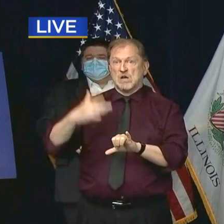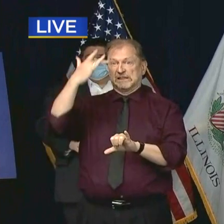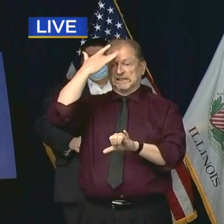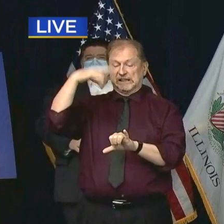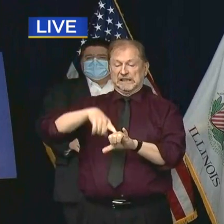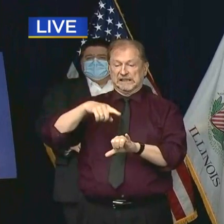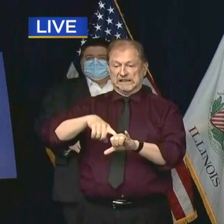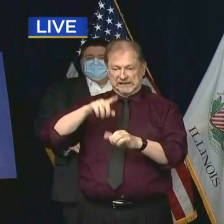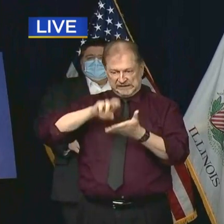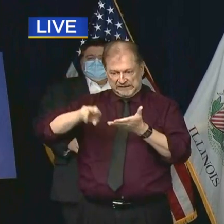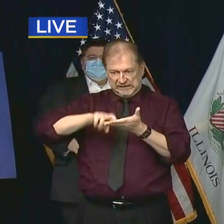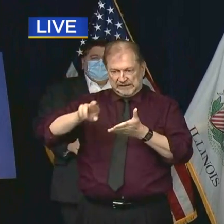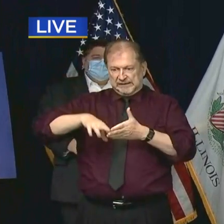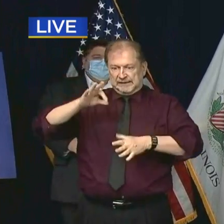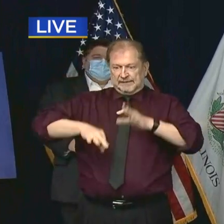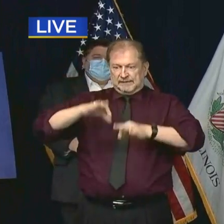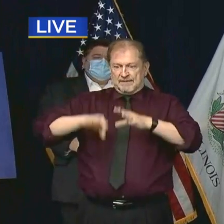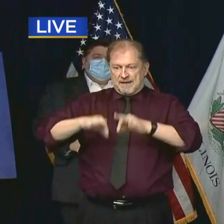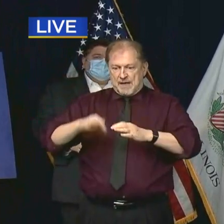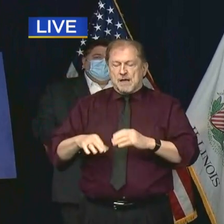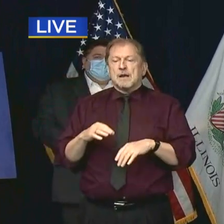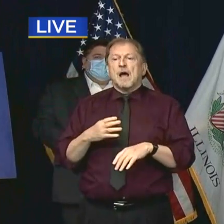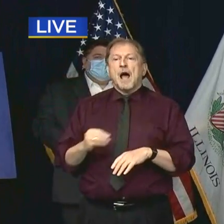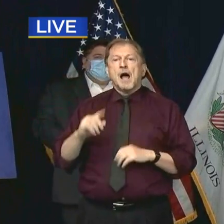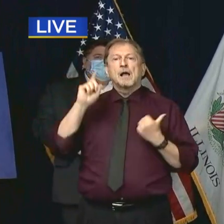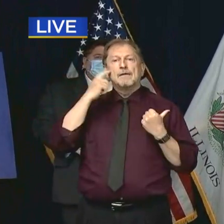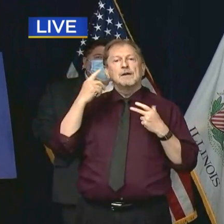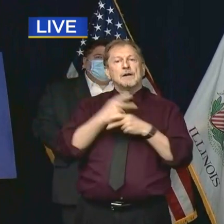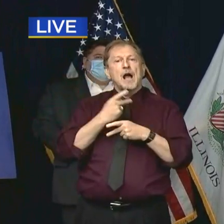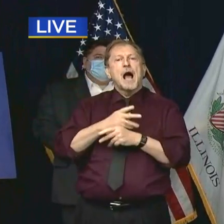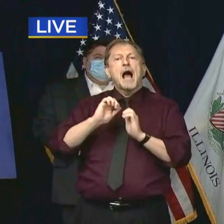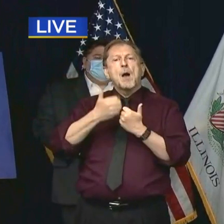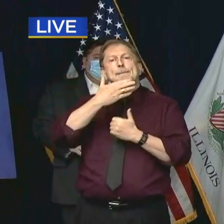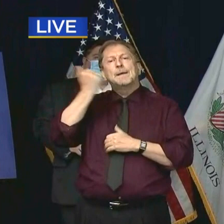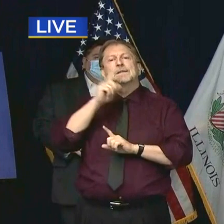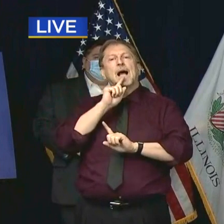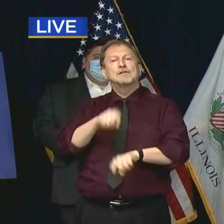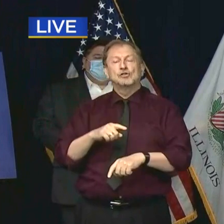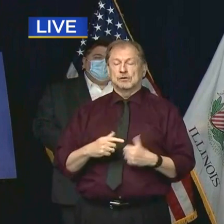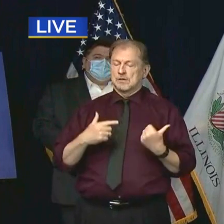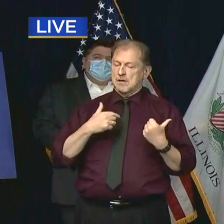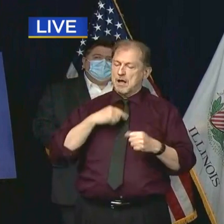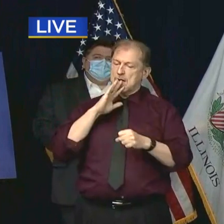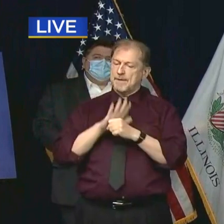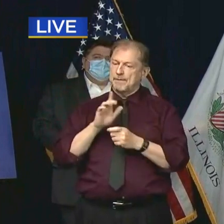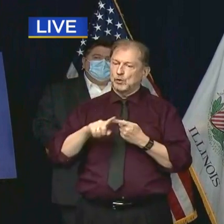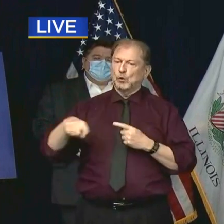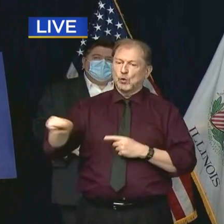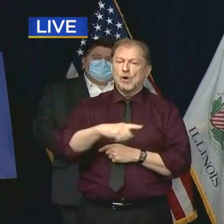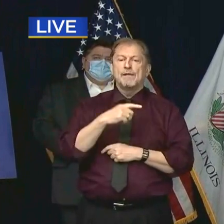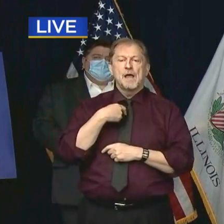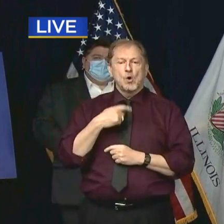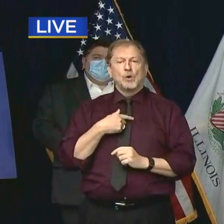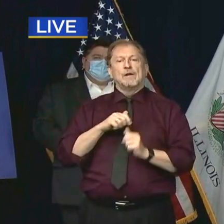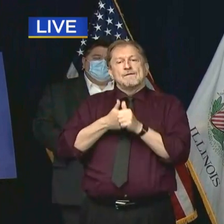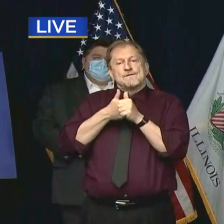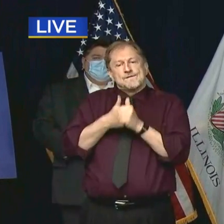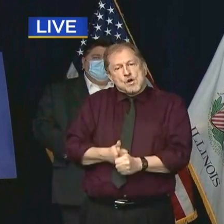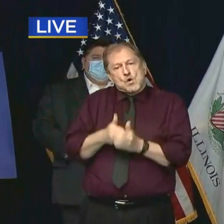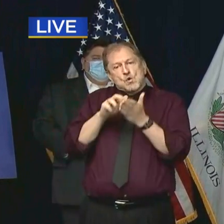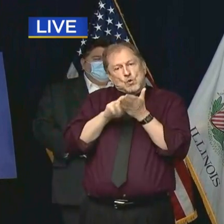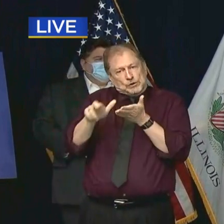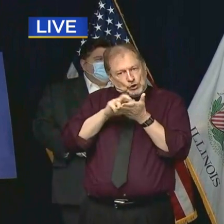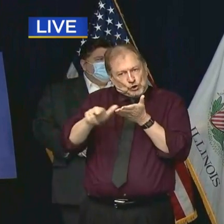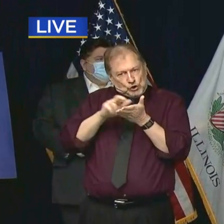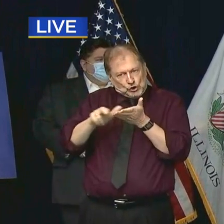But we're working on how best to respond. My commitment is to you that we will continue to follow the data and we will